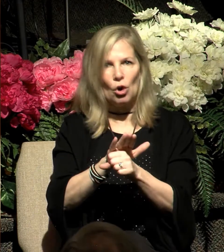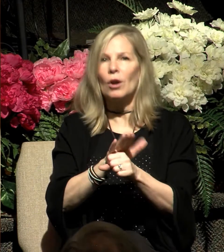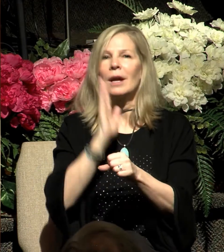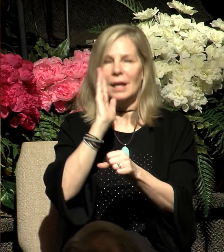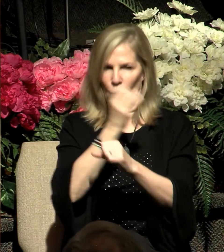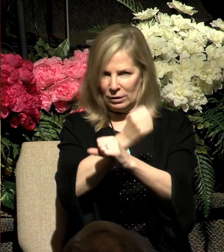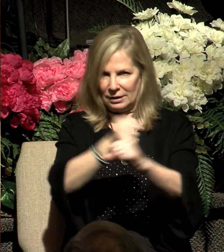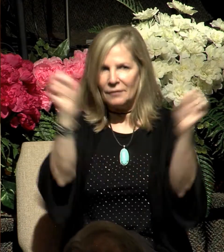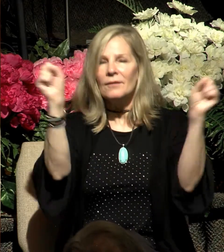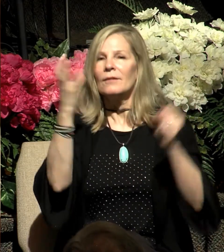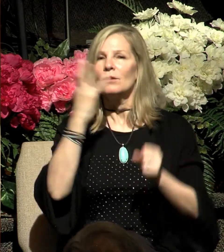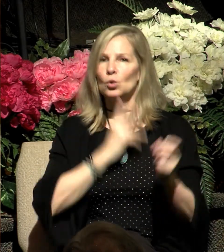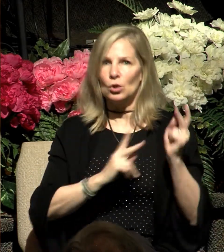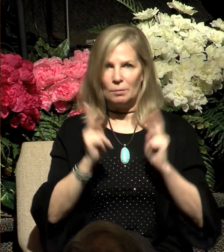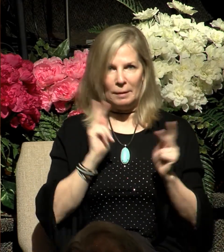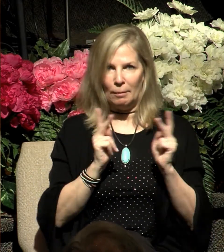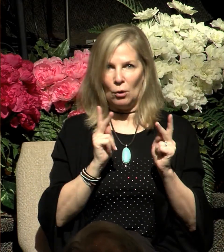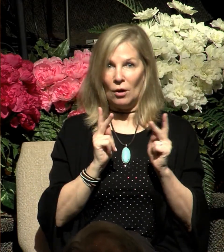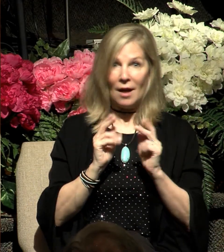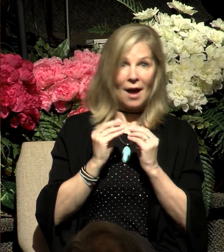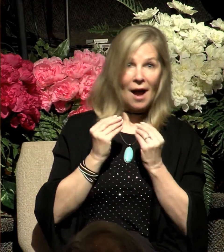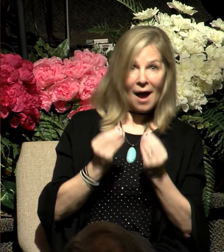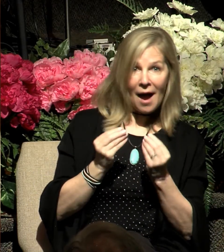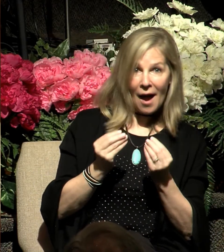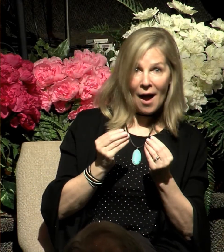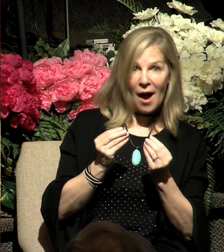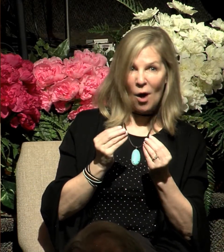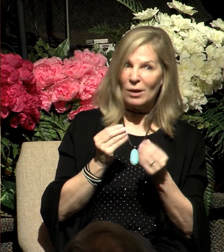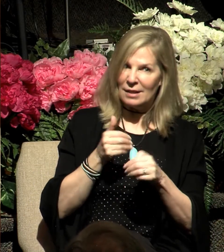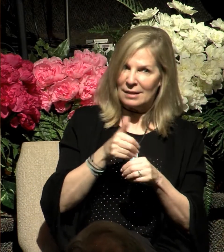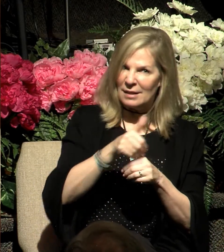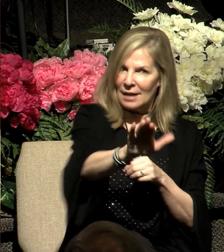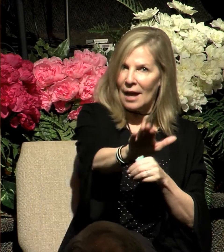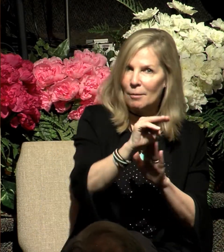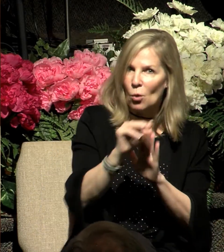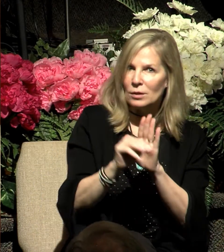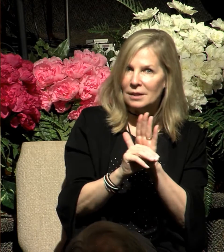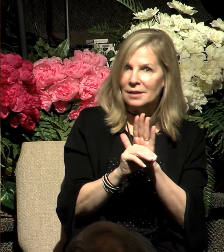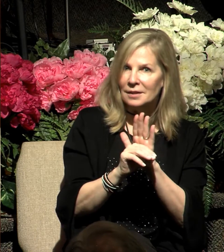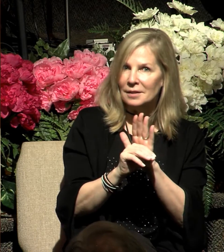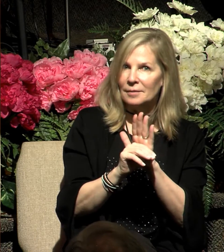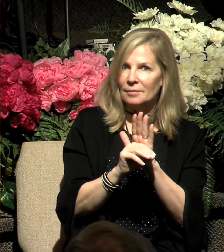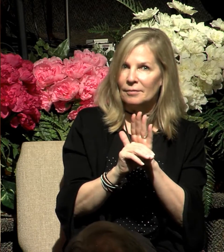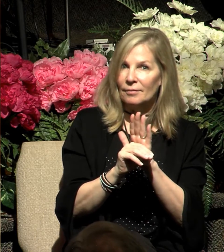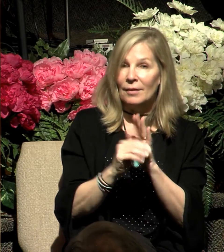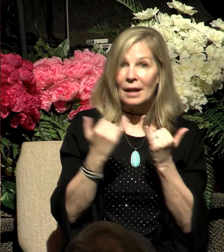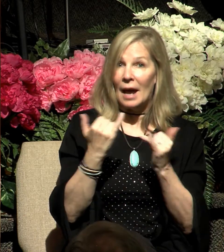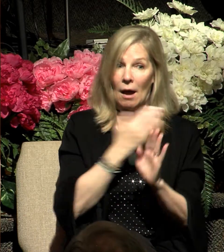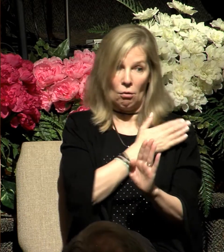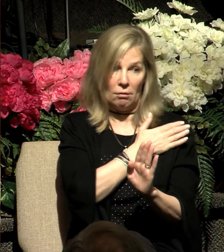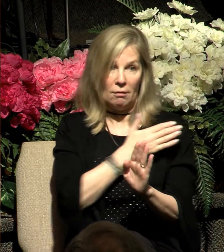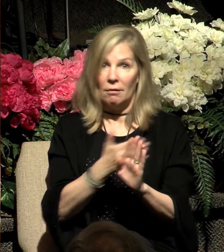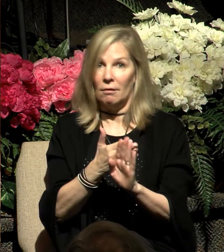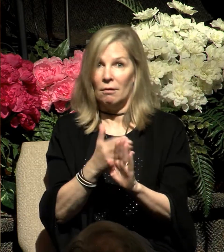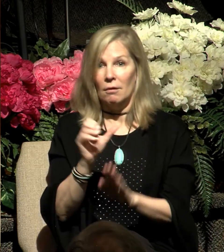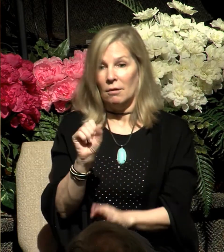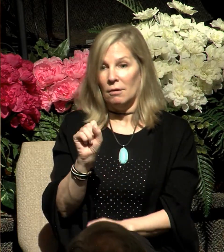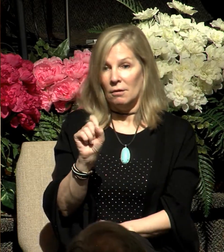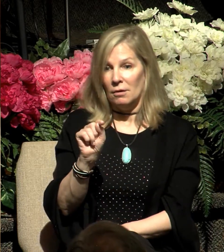the Jewish people. And he would do it by sending them Moses. Now up to this point, Stephen has just been